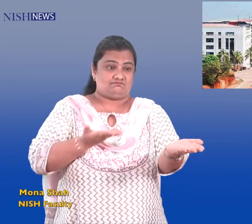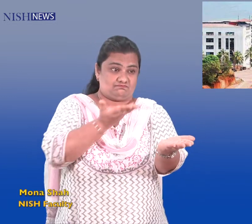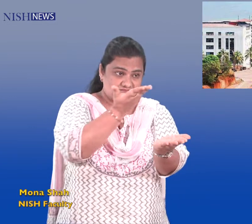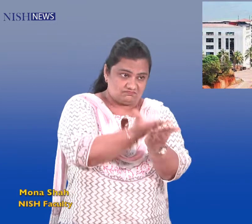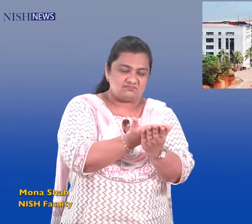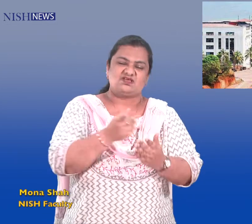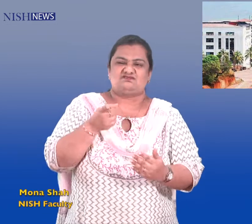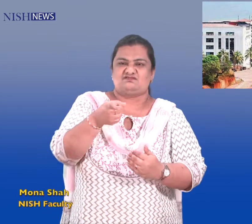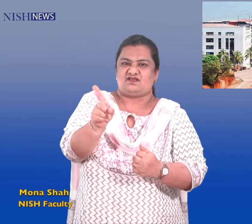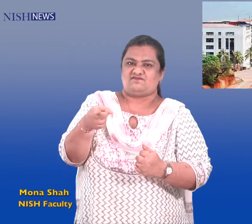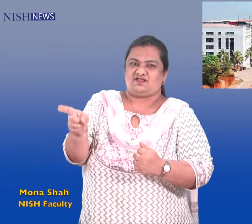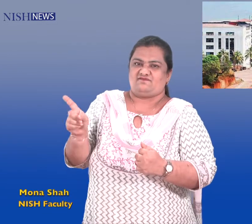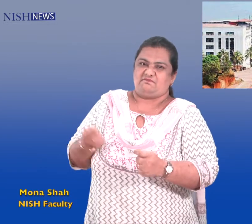Karuna self-financing medical colleges.